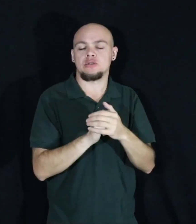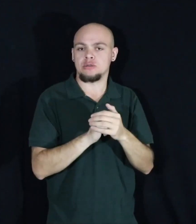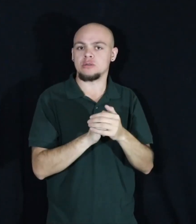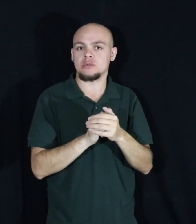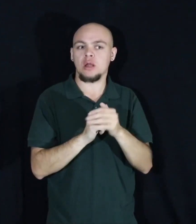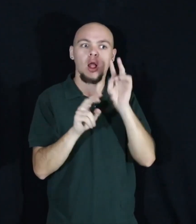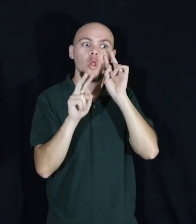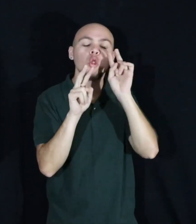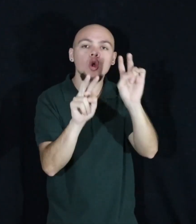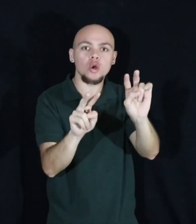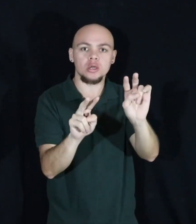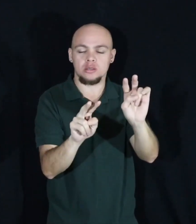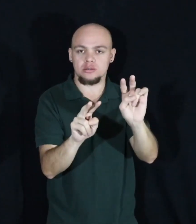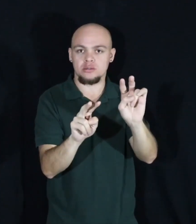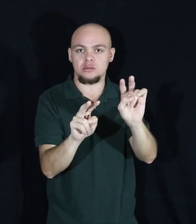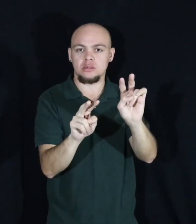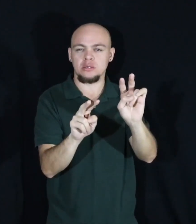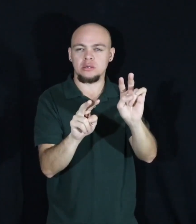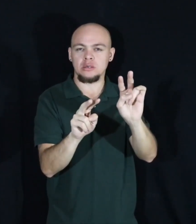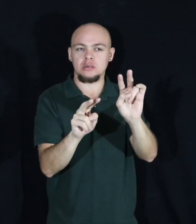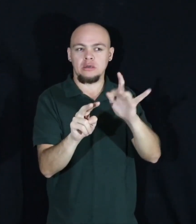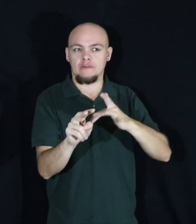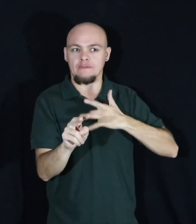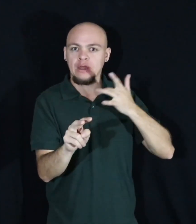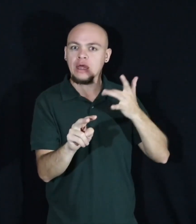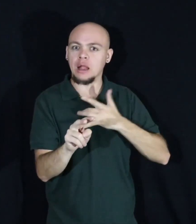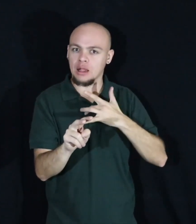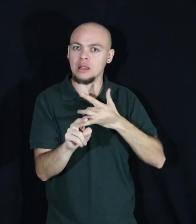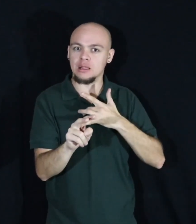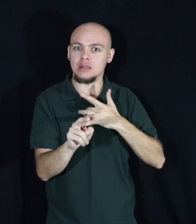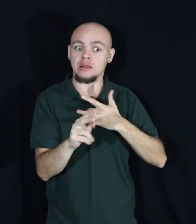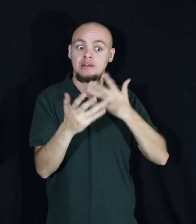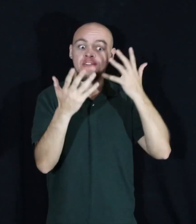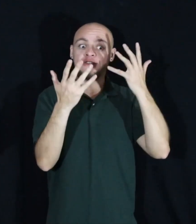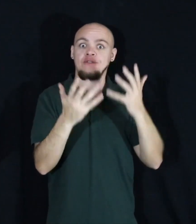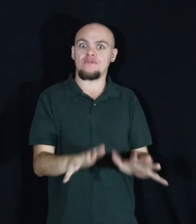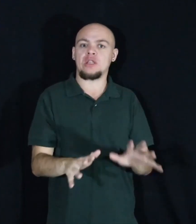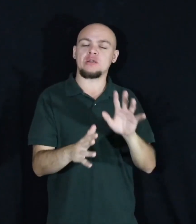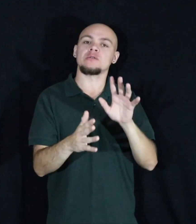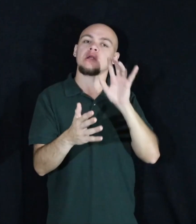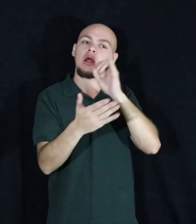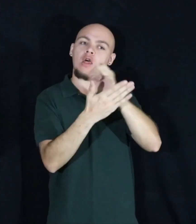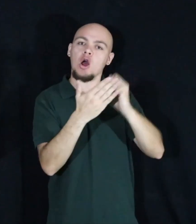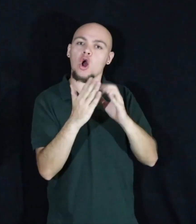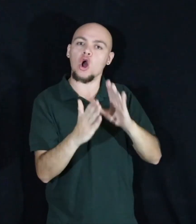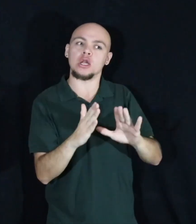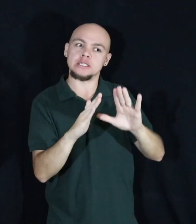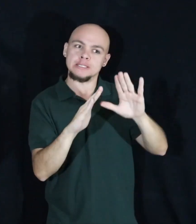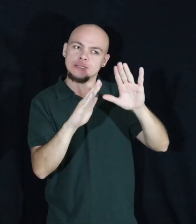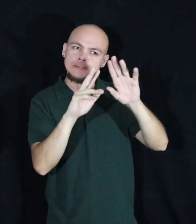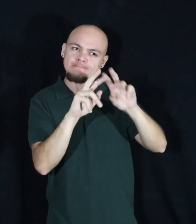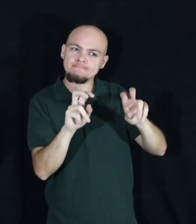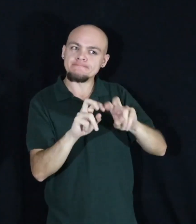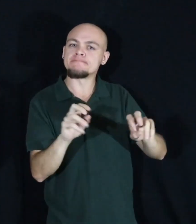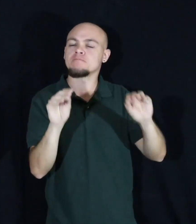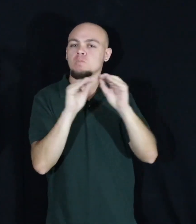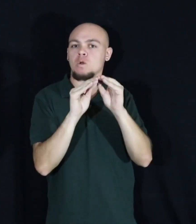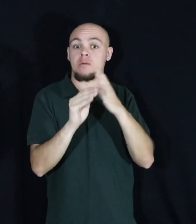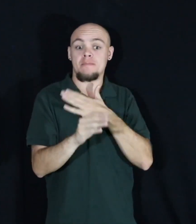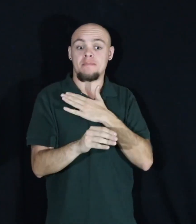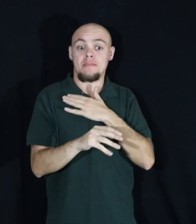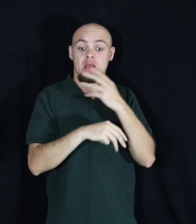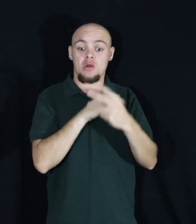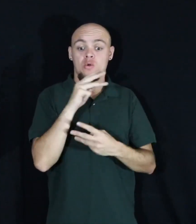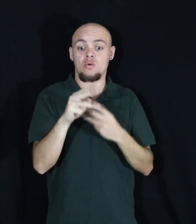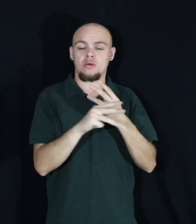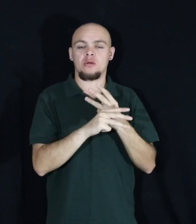look. So feel. And then after that, discover about the artist. Because I promise you, in my world,